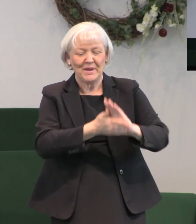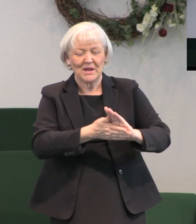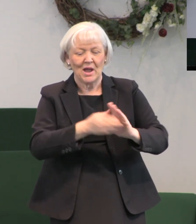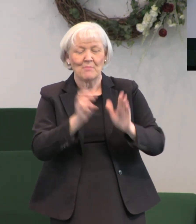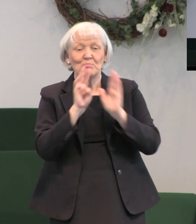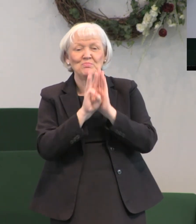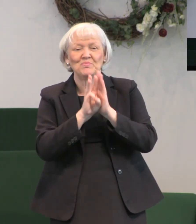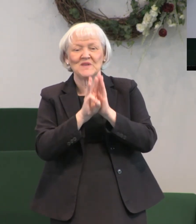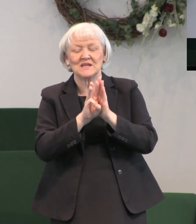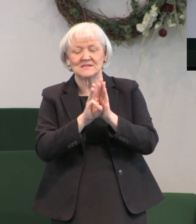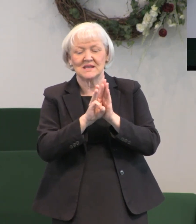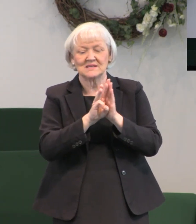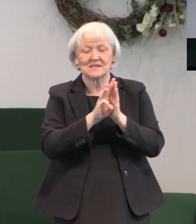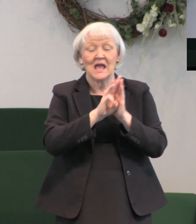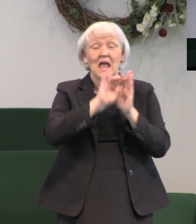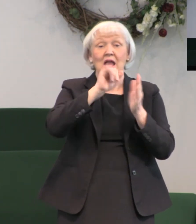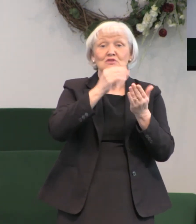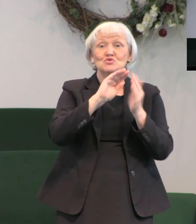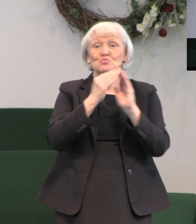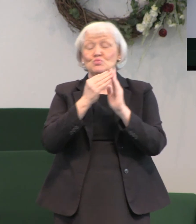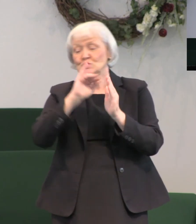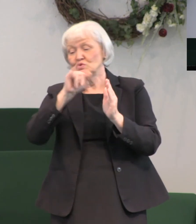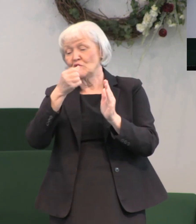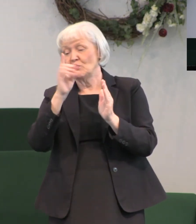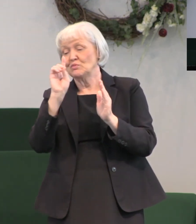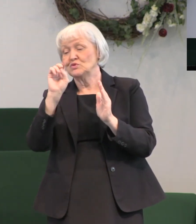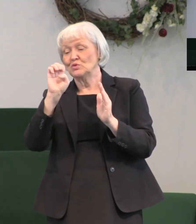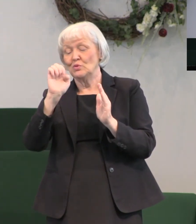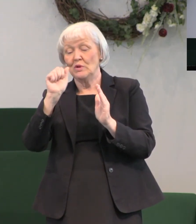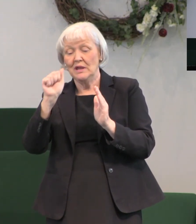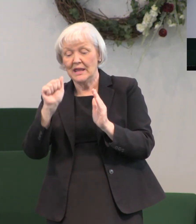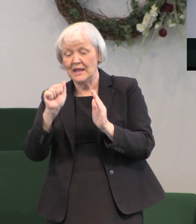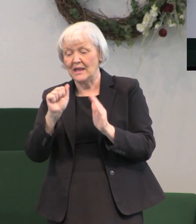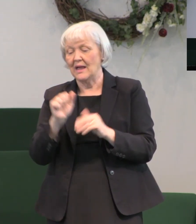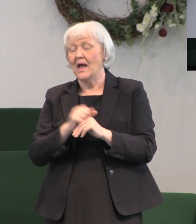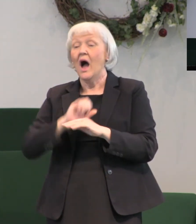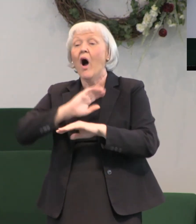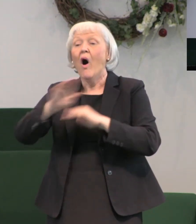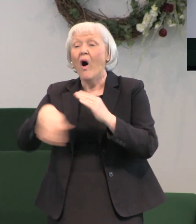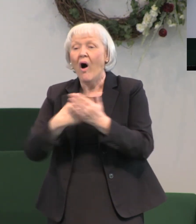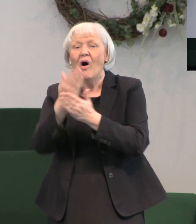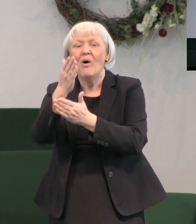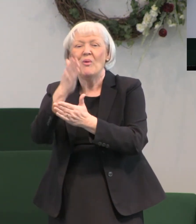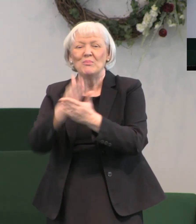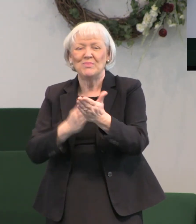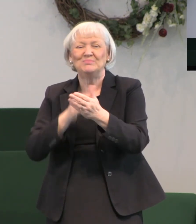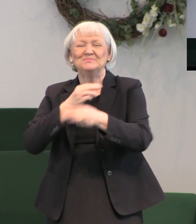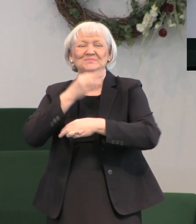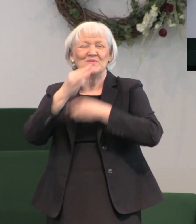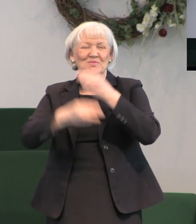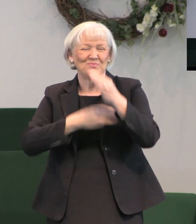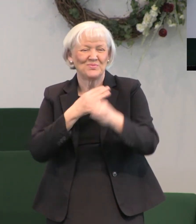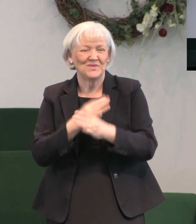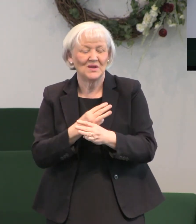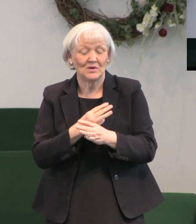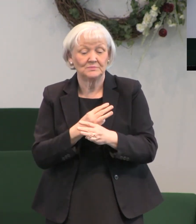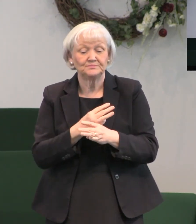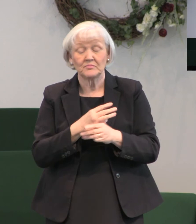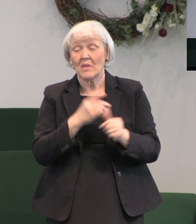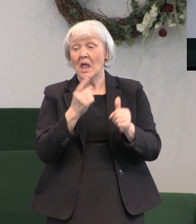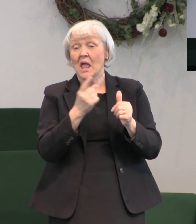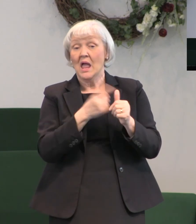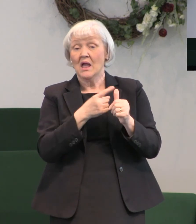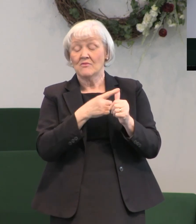Judea and Samaria and all the parts the uttermost parts of the world Paul explained it in 1